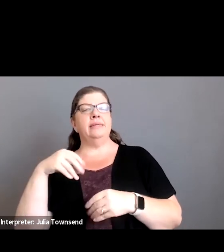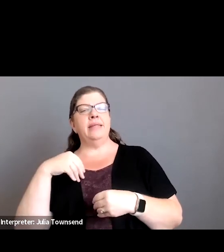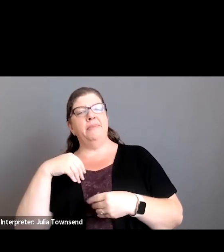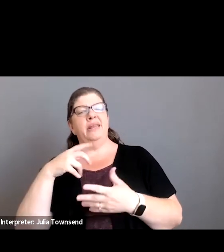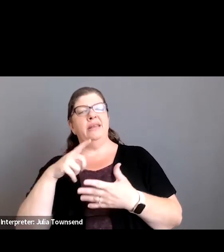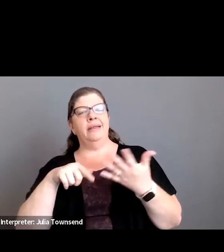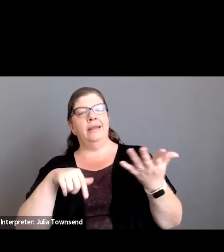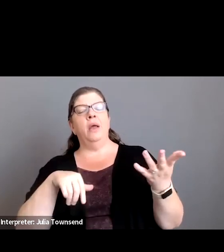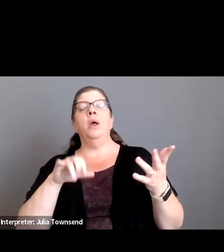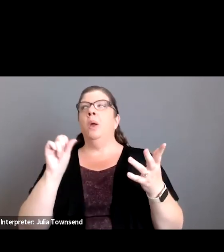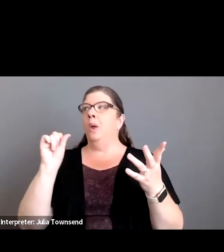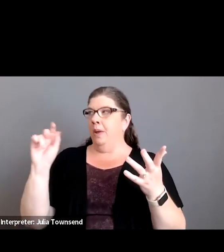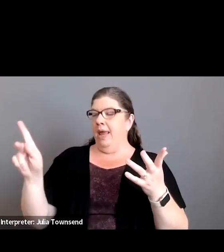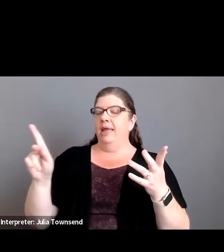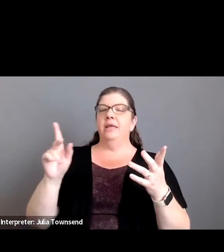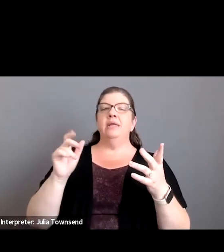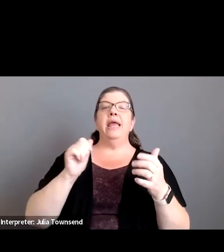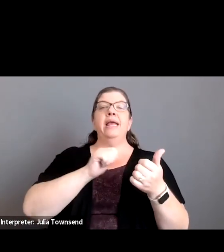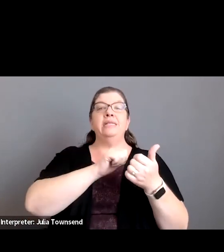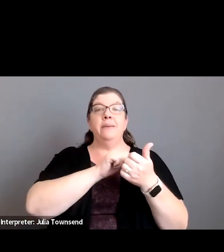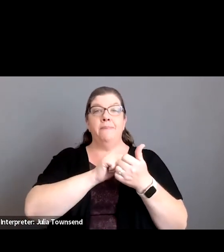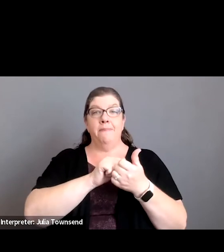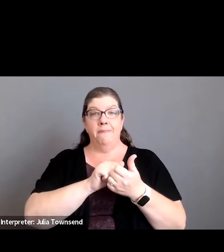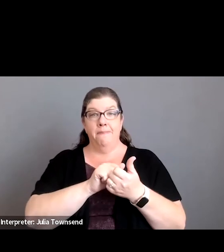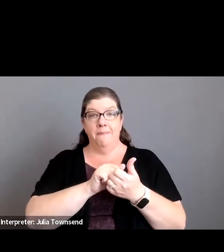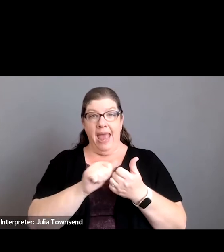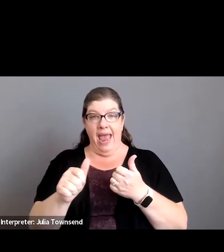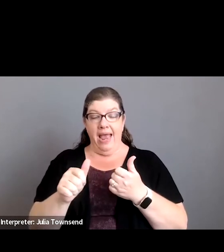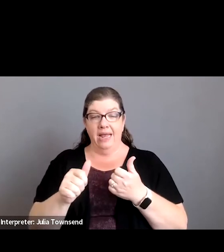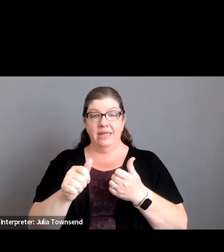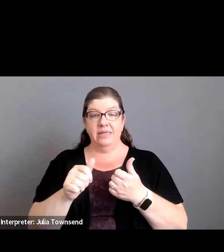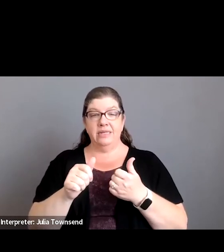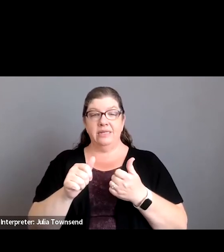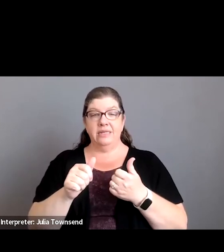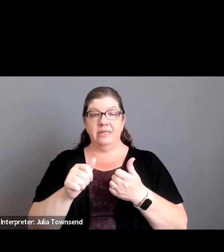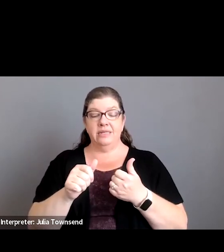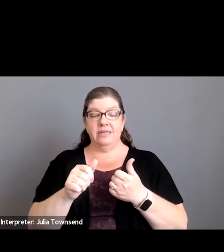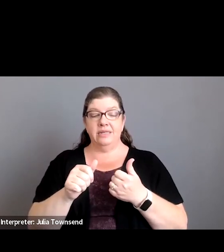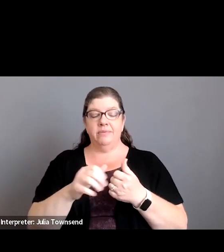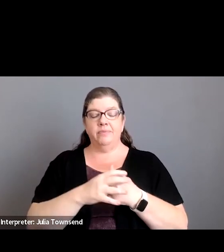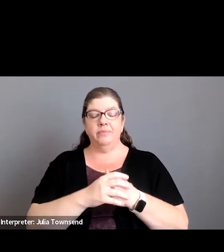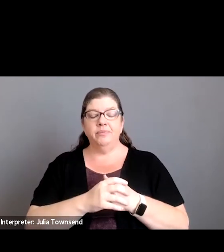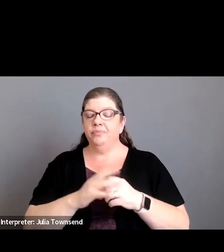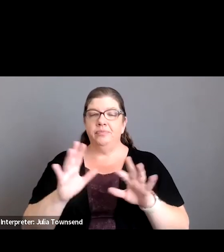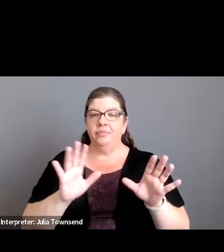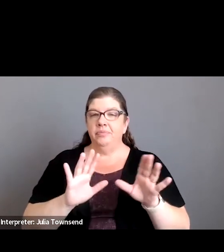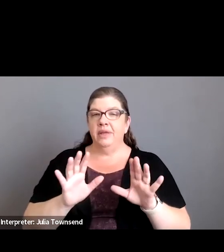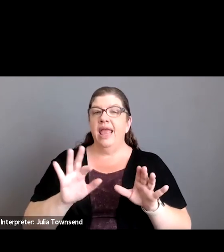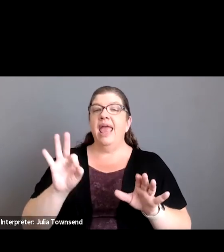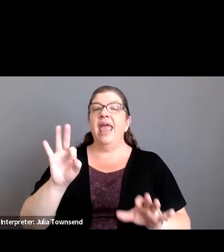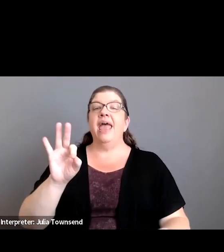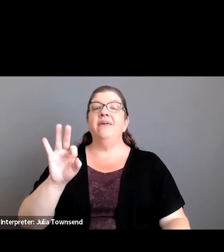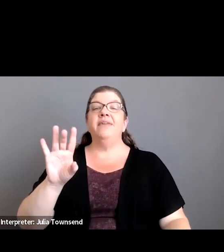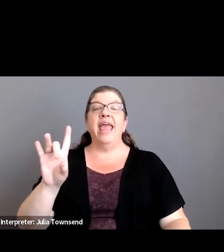okay pass unanimously f8 is four out because i need to recuse